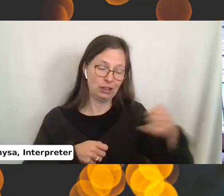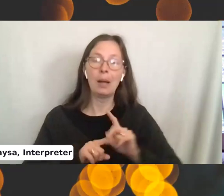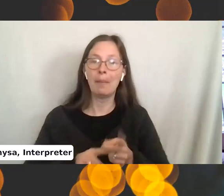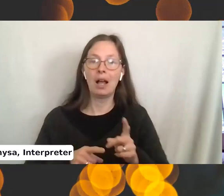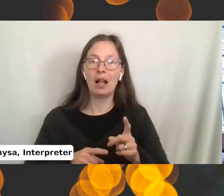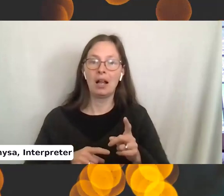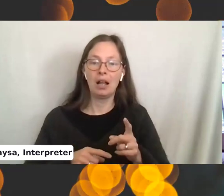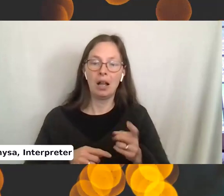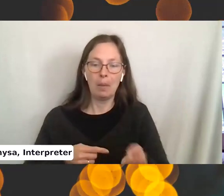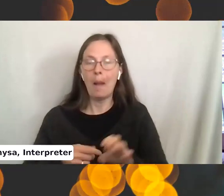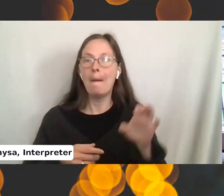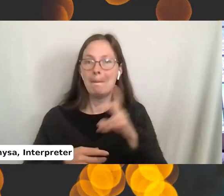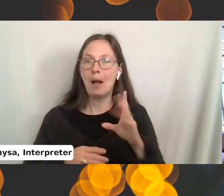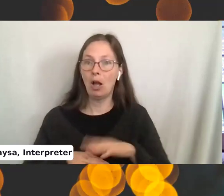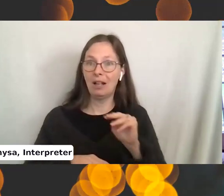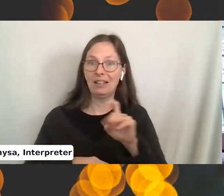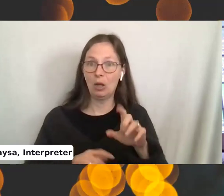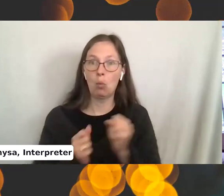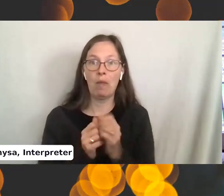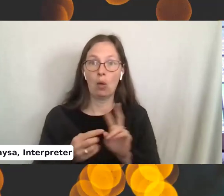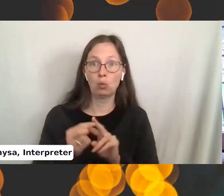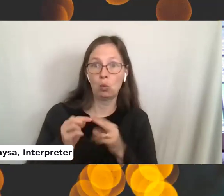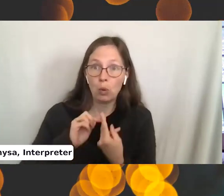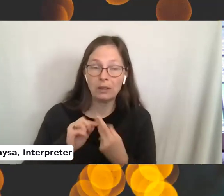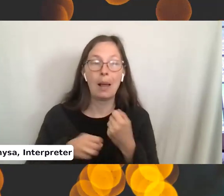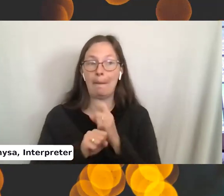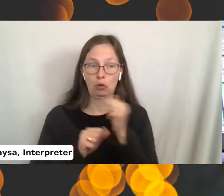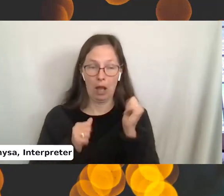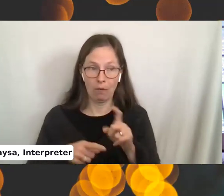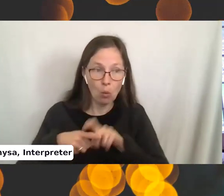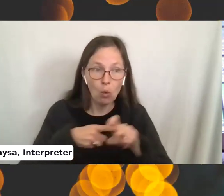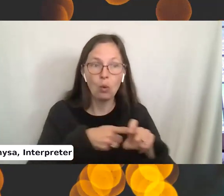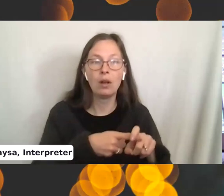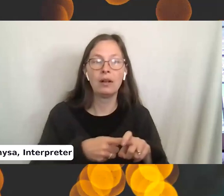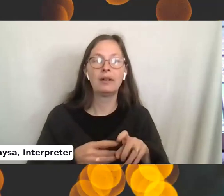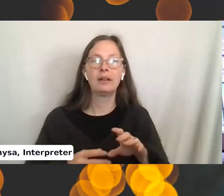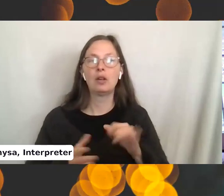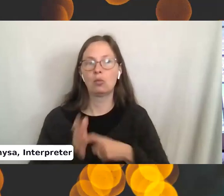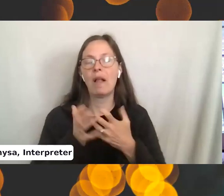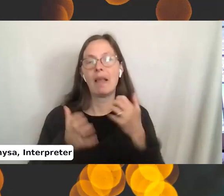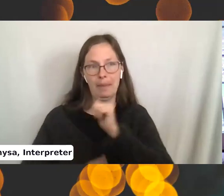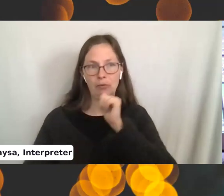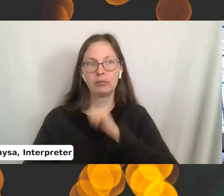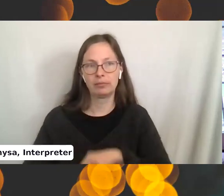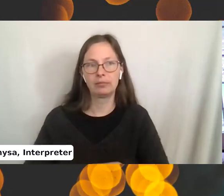back on the needle without twisting them and making sure you get them all. It requires a lot of patience.